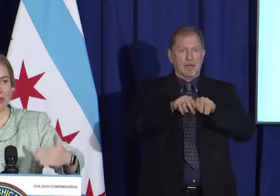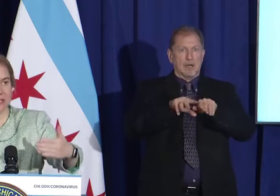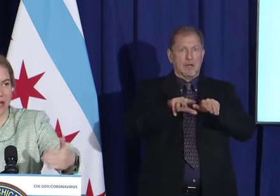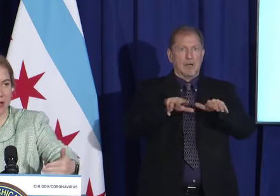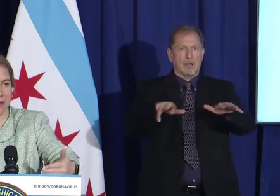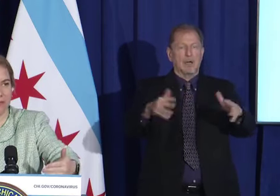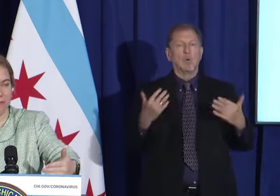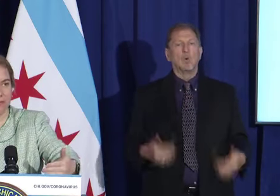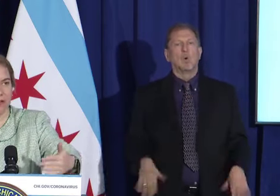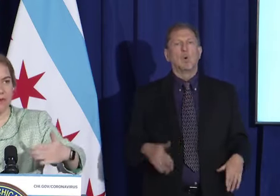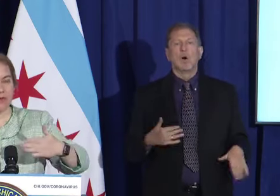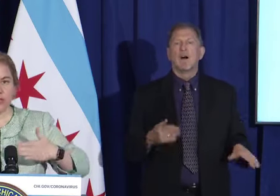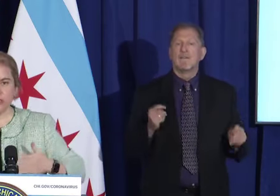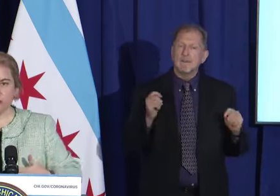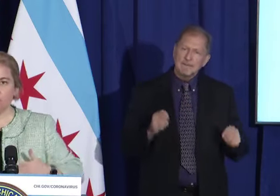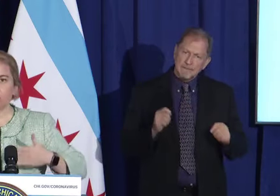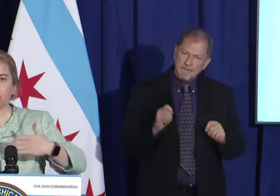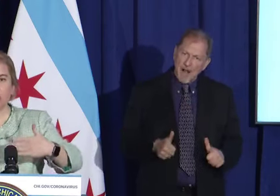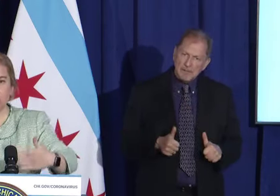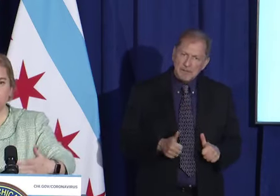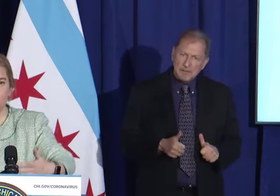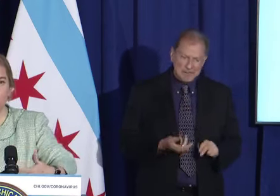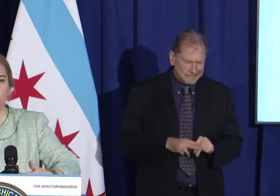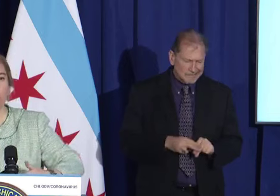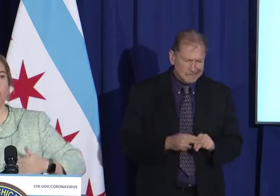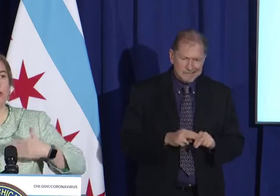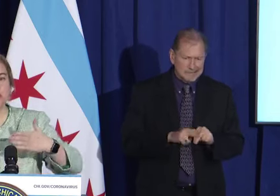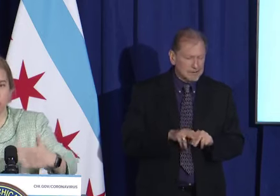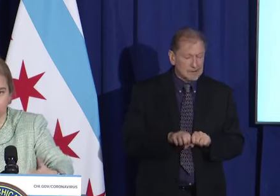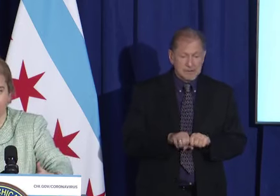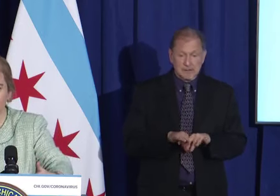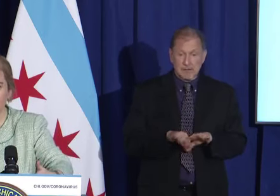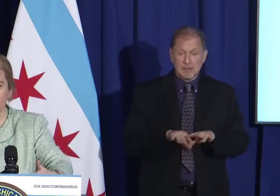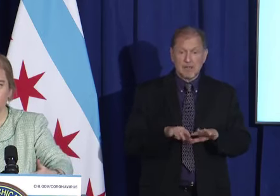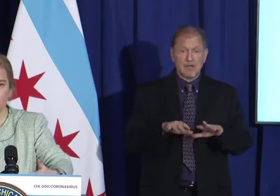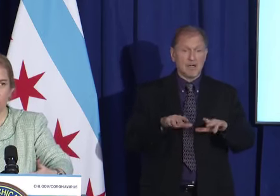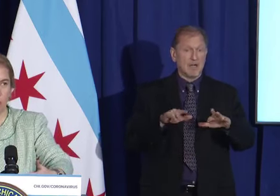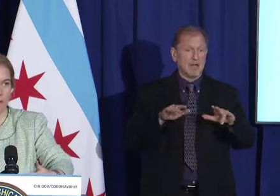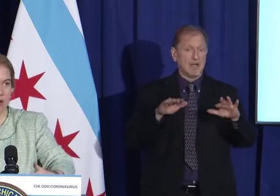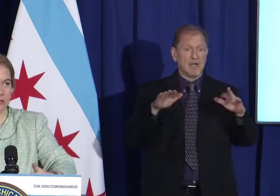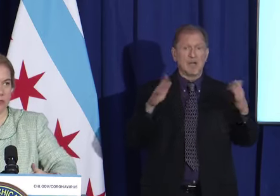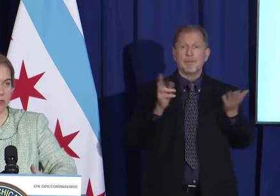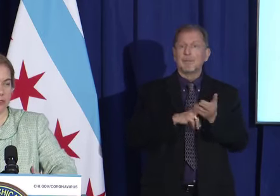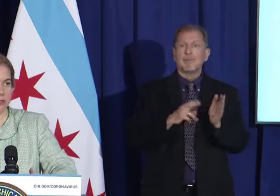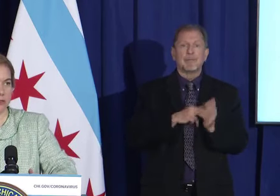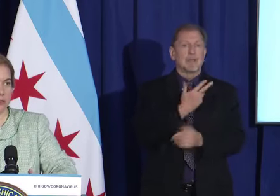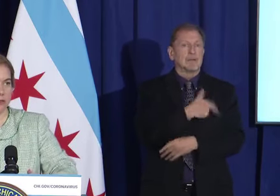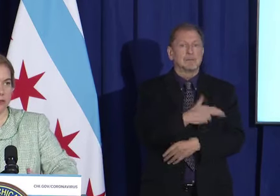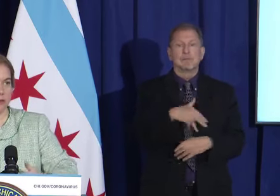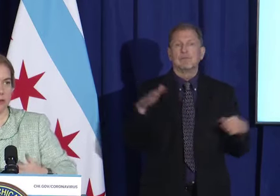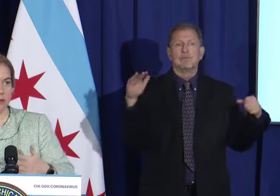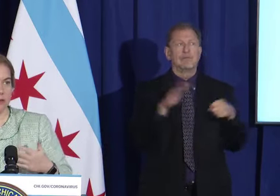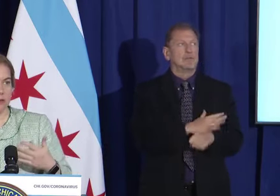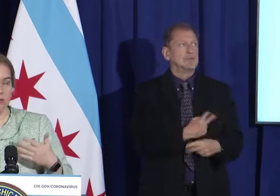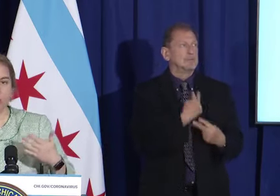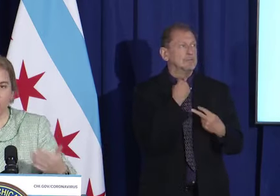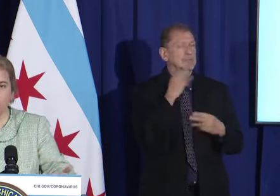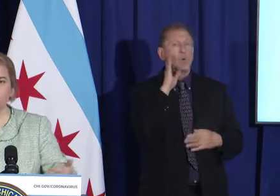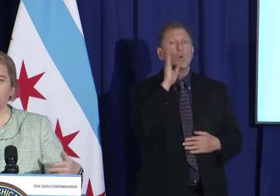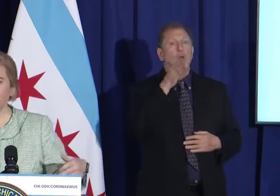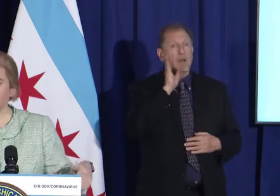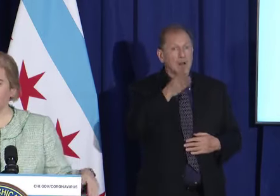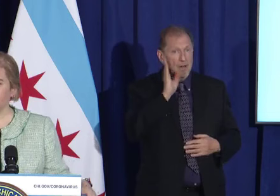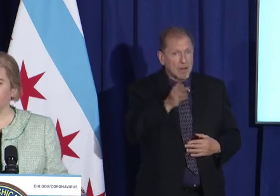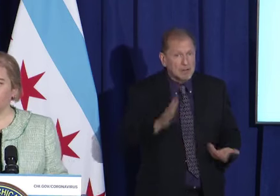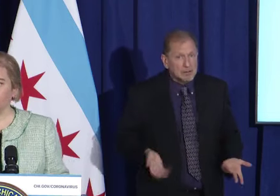little time for these numbers to get to a point where we do again start to overwhelm hospitals, where we